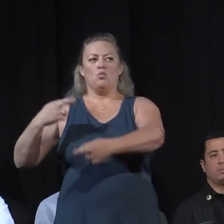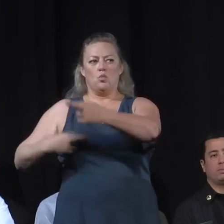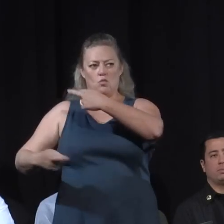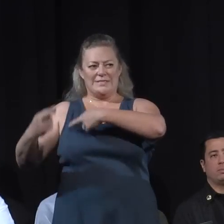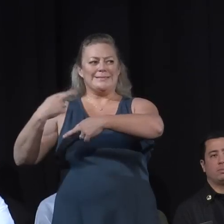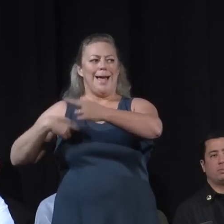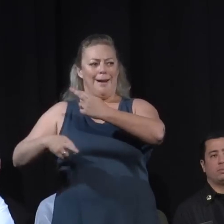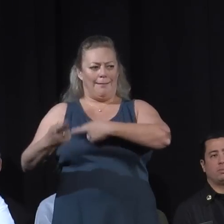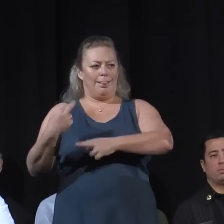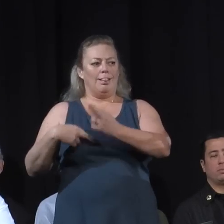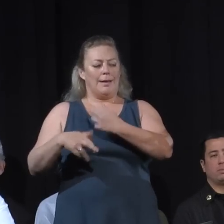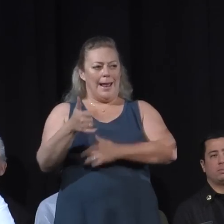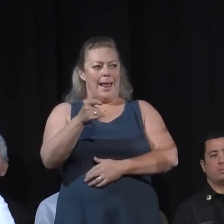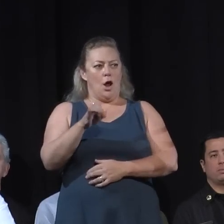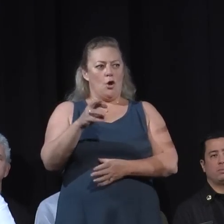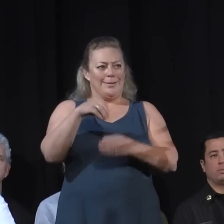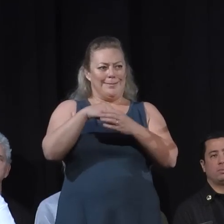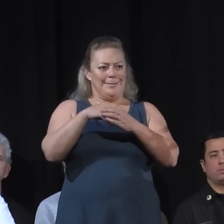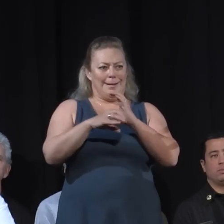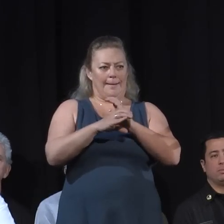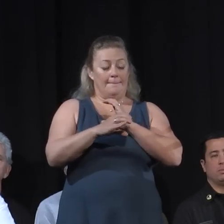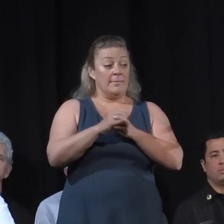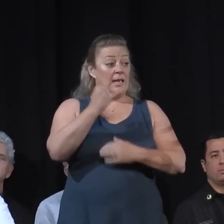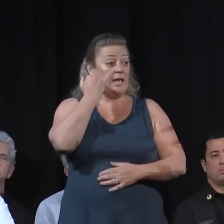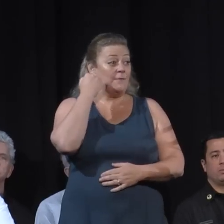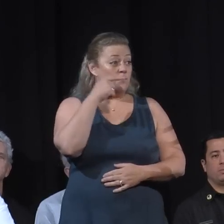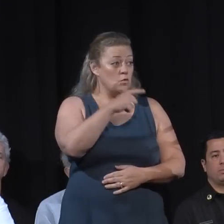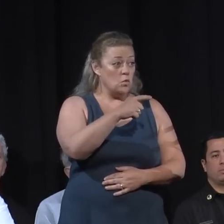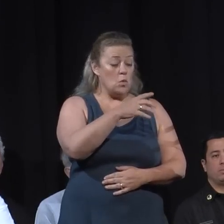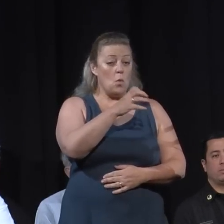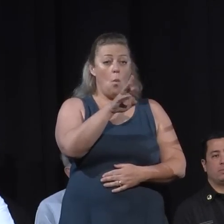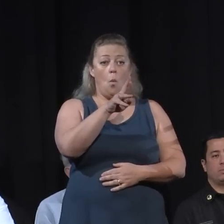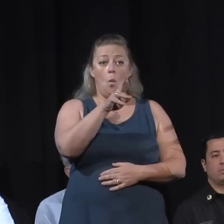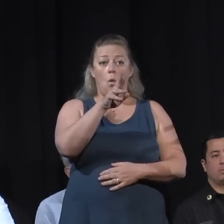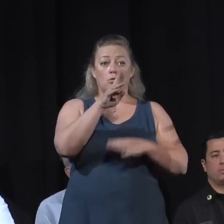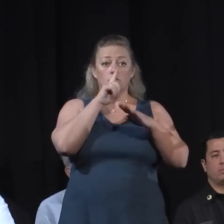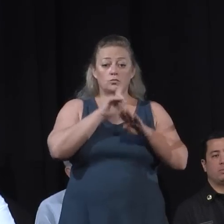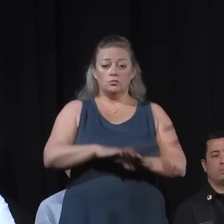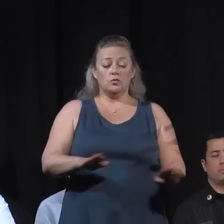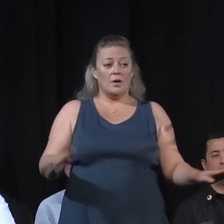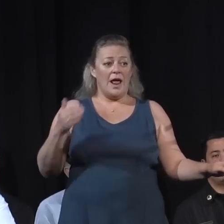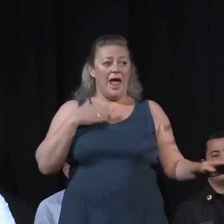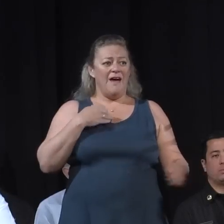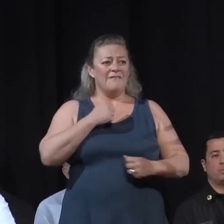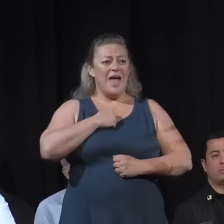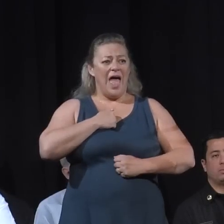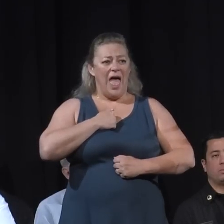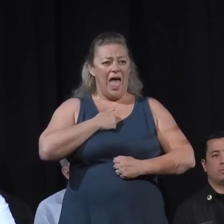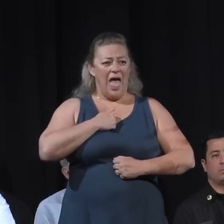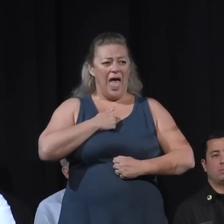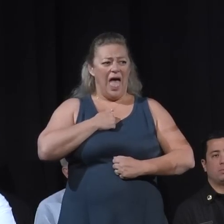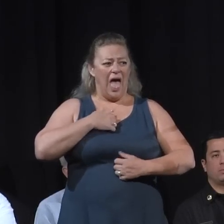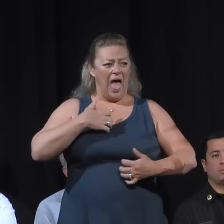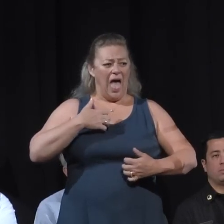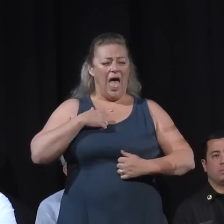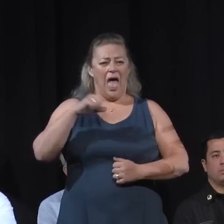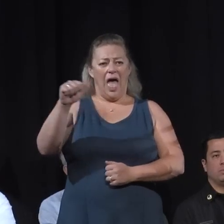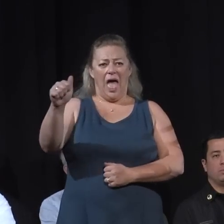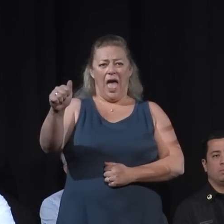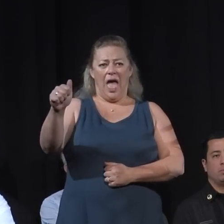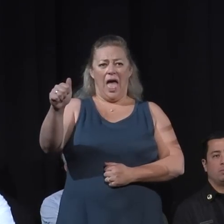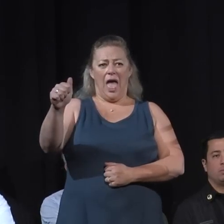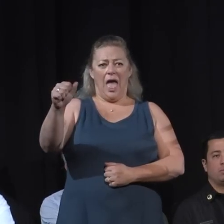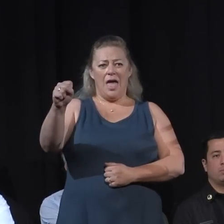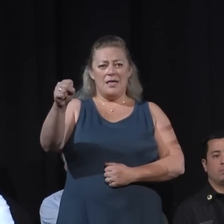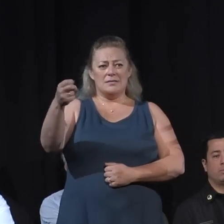If you or your children have asthma or other lung or heart diseases, make sure you follow your doctor's advice about taking your